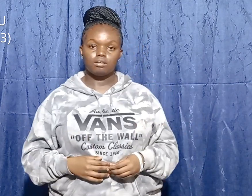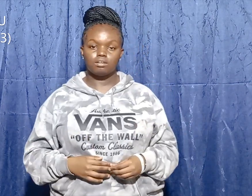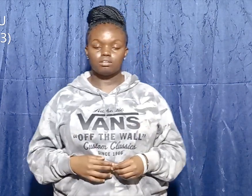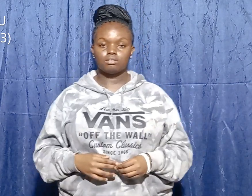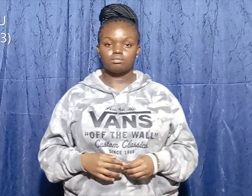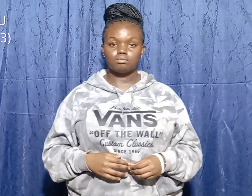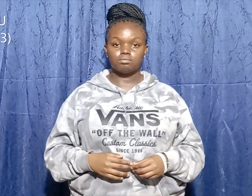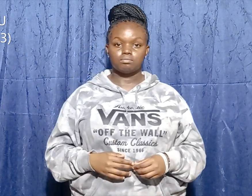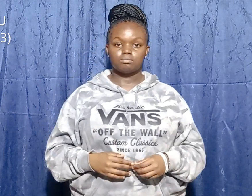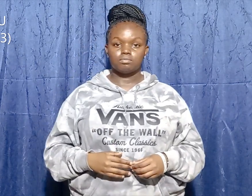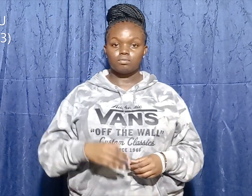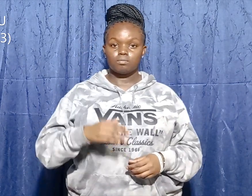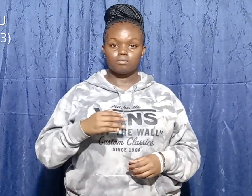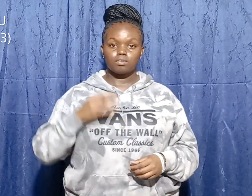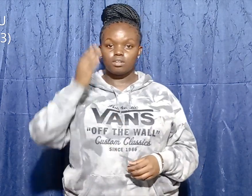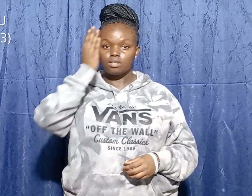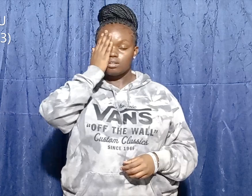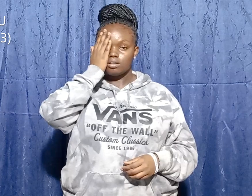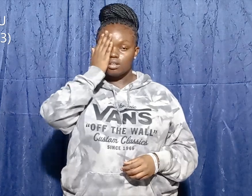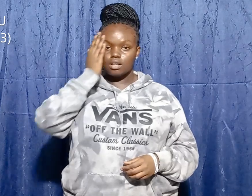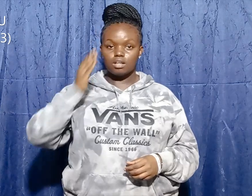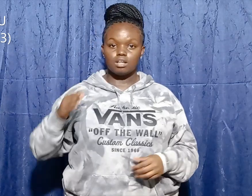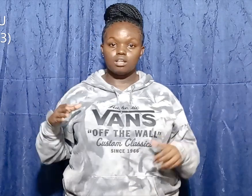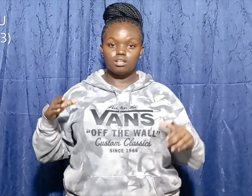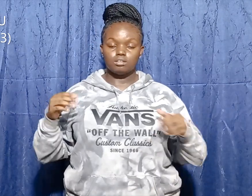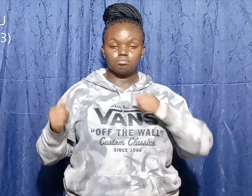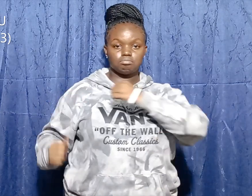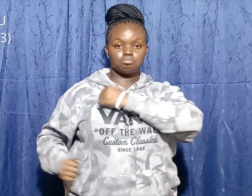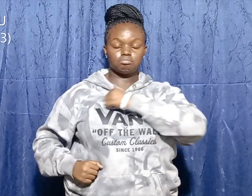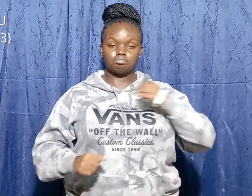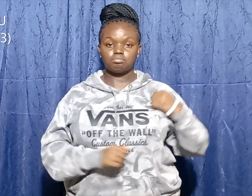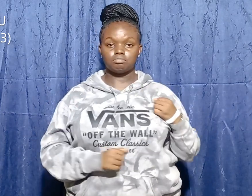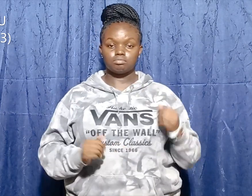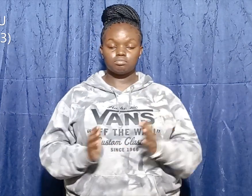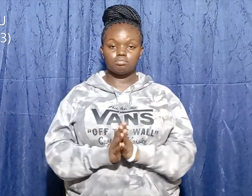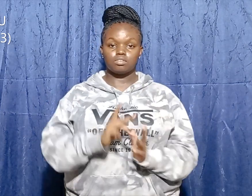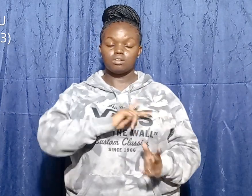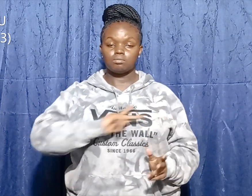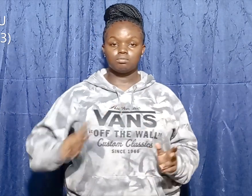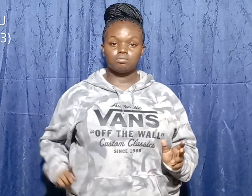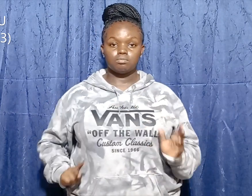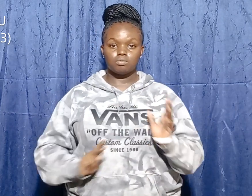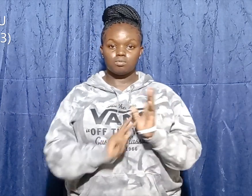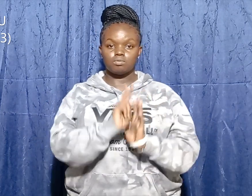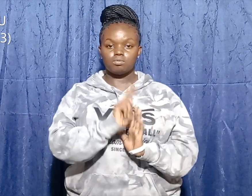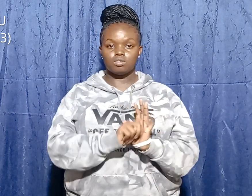Israelite soldiers with King Saul were ready for battle with Philistine soldiers.